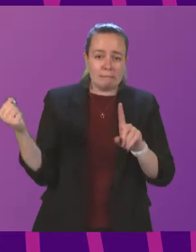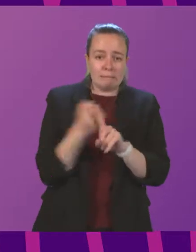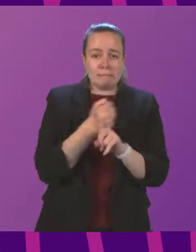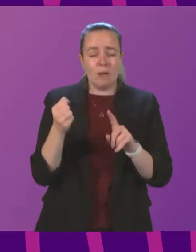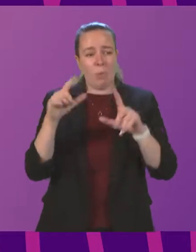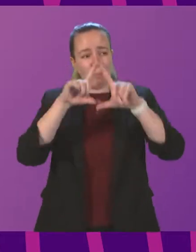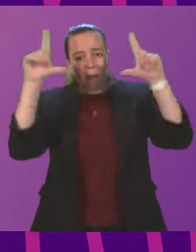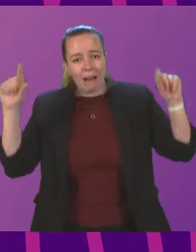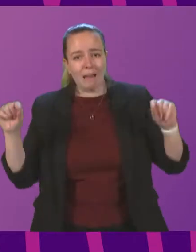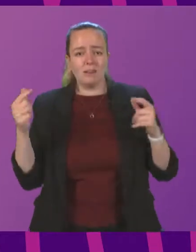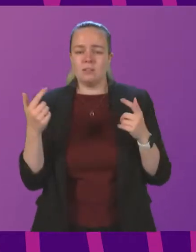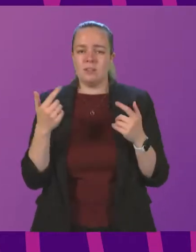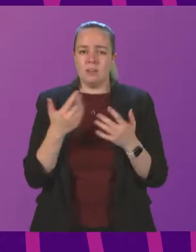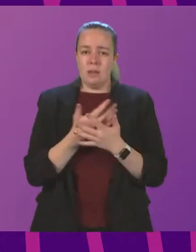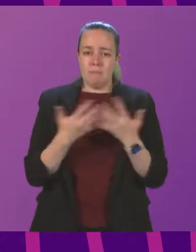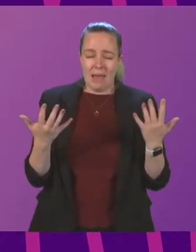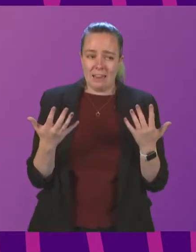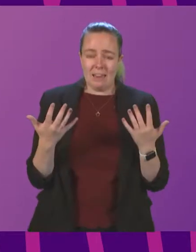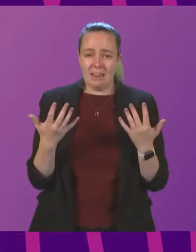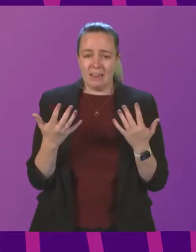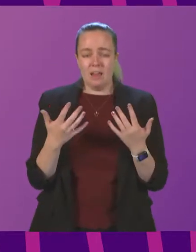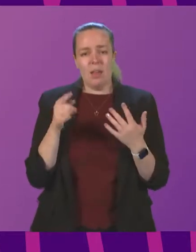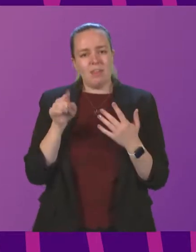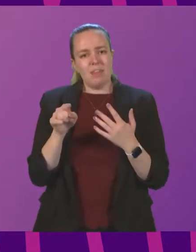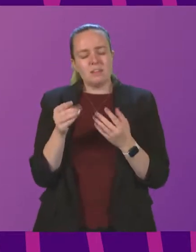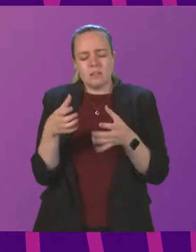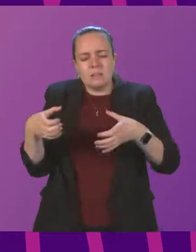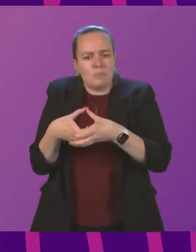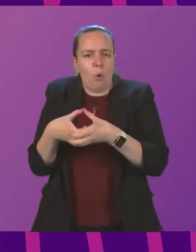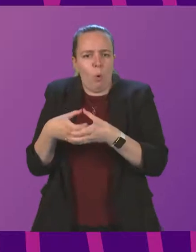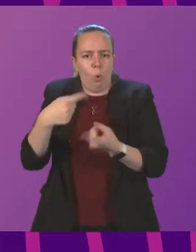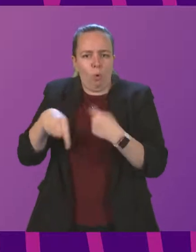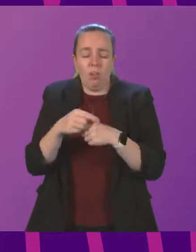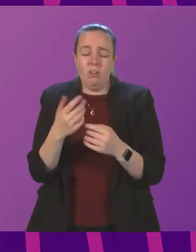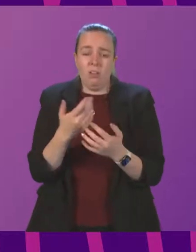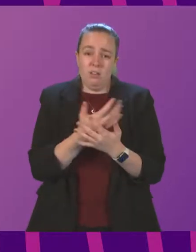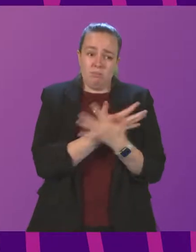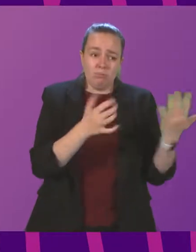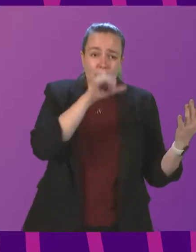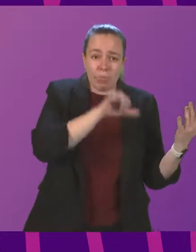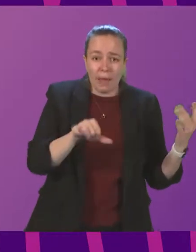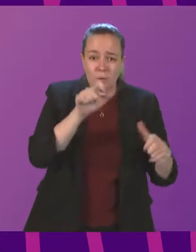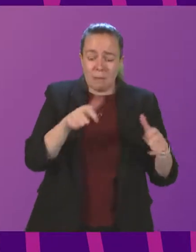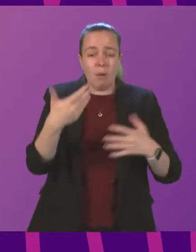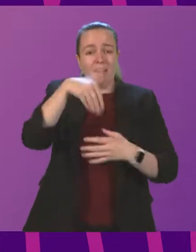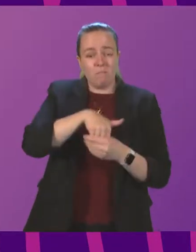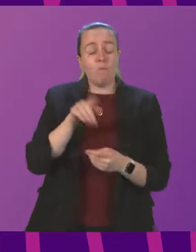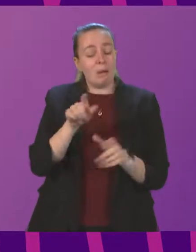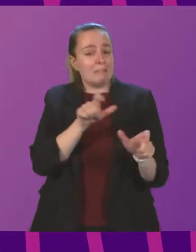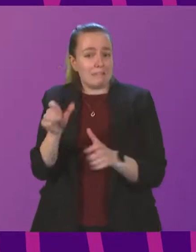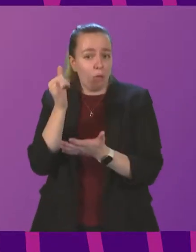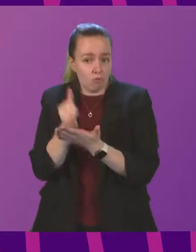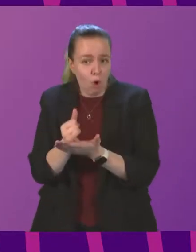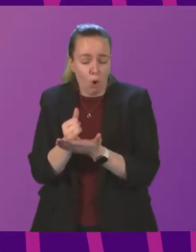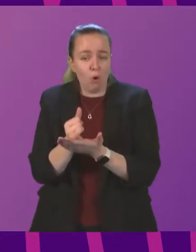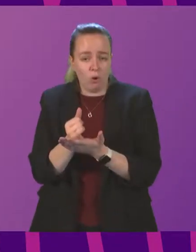banners, many of whom are goaded. This applies to a very small minority of the thousands of people that have been involved in this march, but it is wrong, and I would